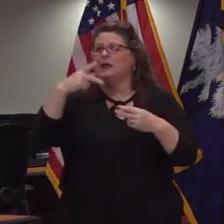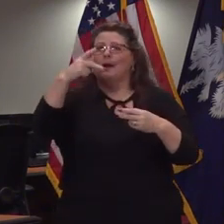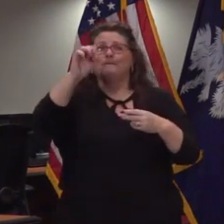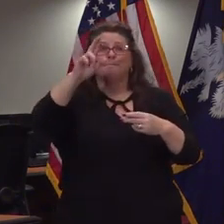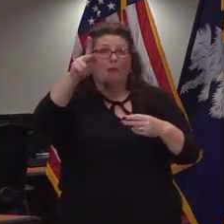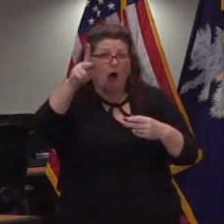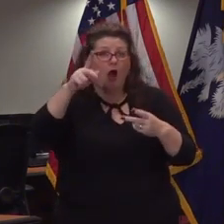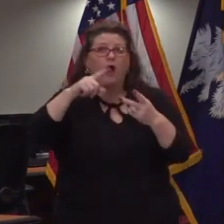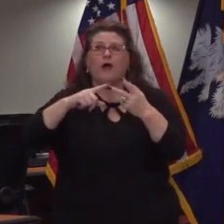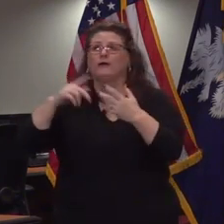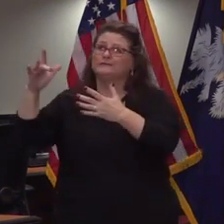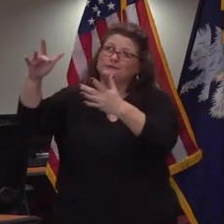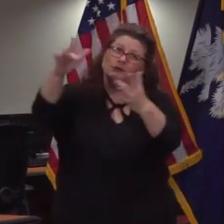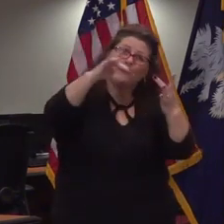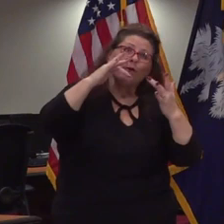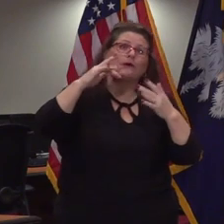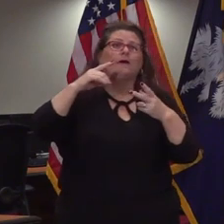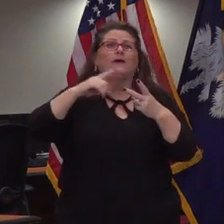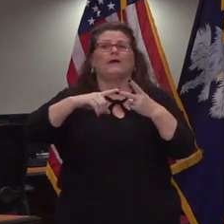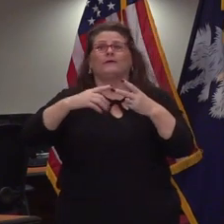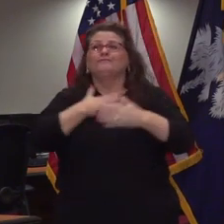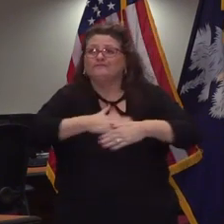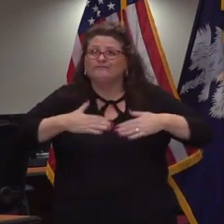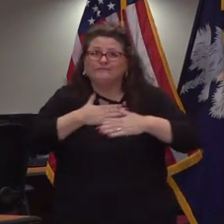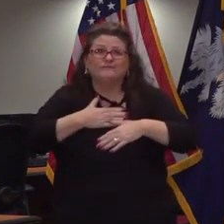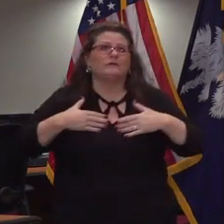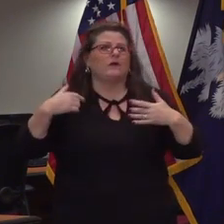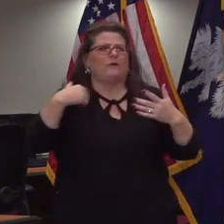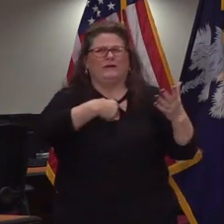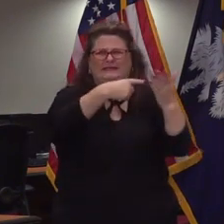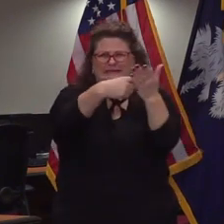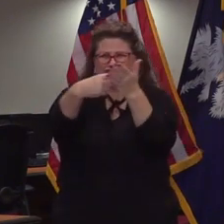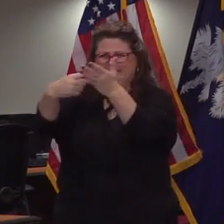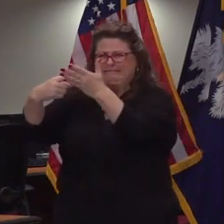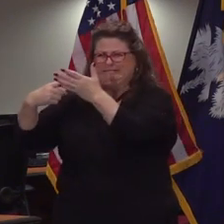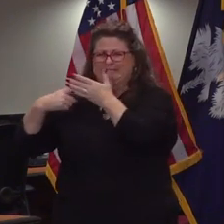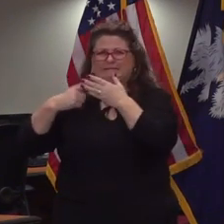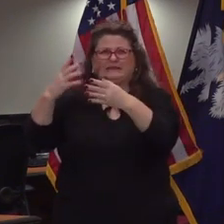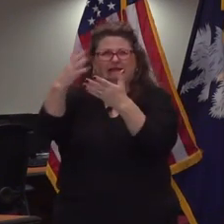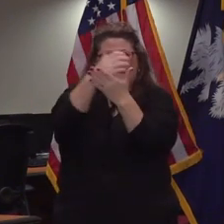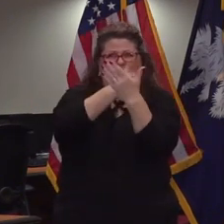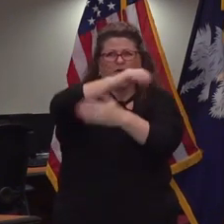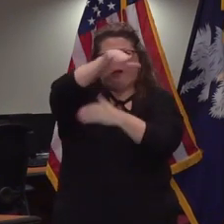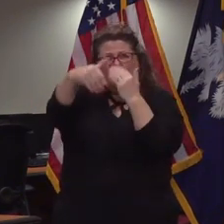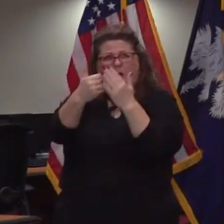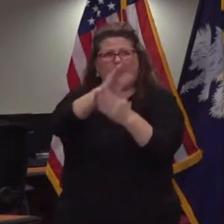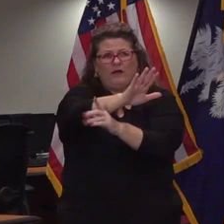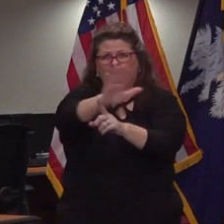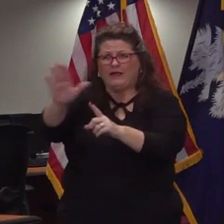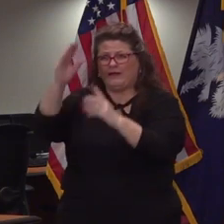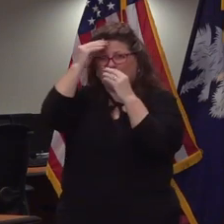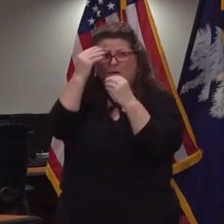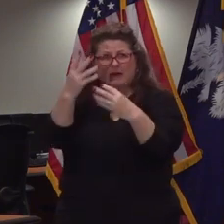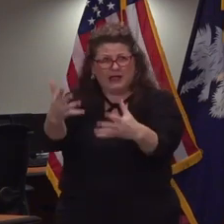recreation and tourism and duane parish and all of those we're taking all of these facts information and professional advice from